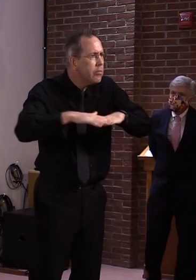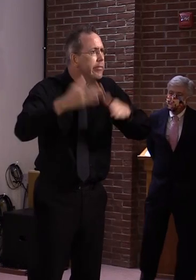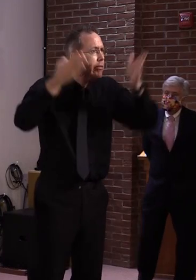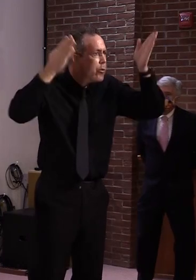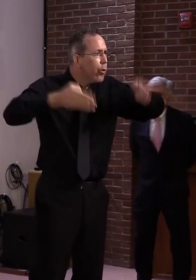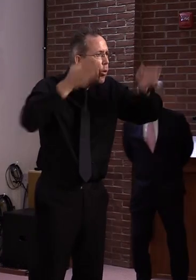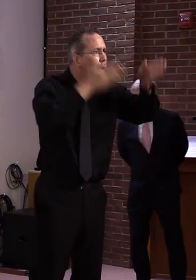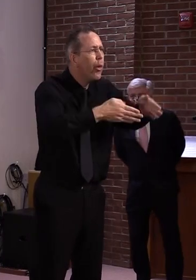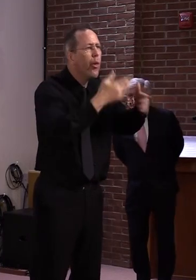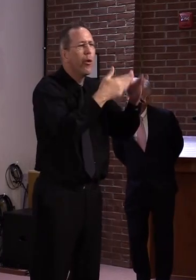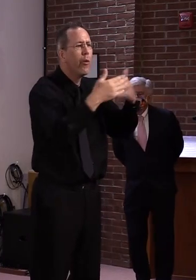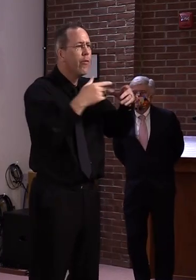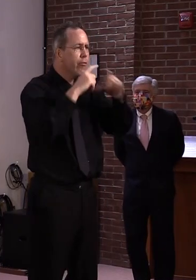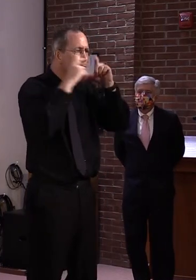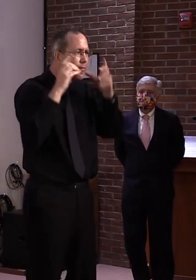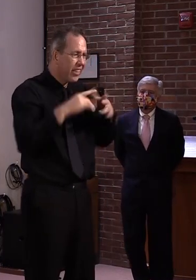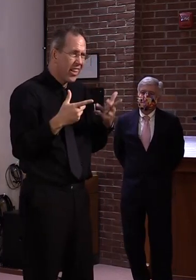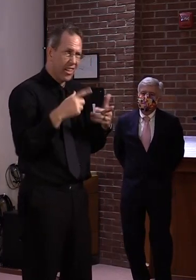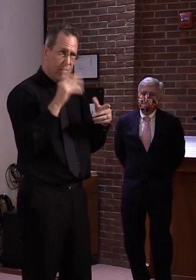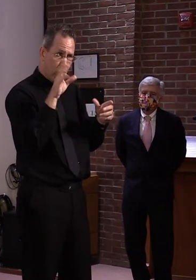Secretary French. Secretary Secretary